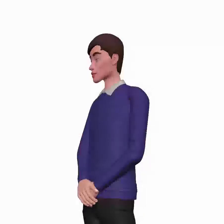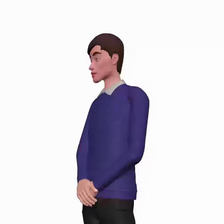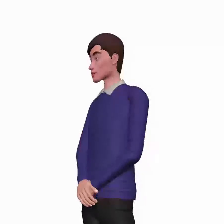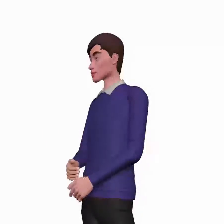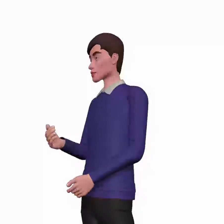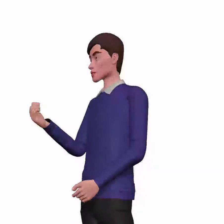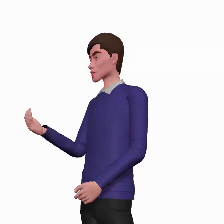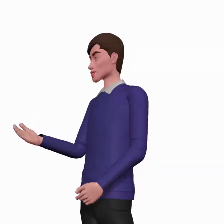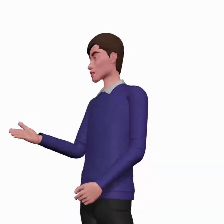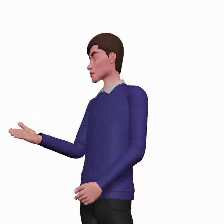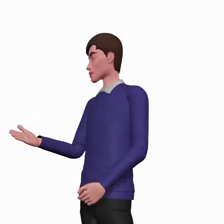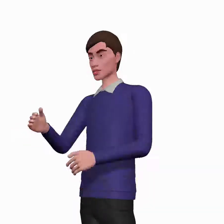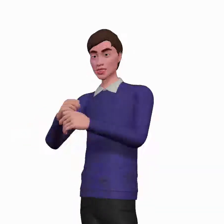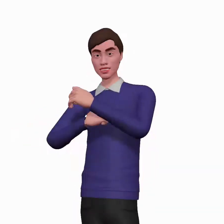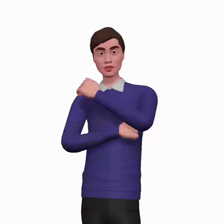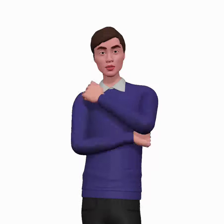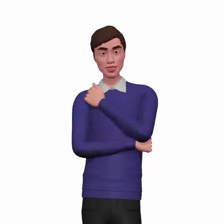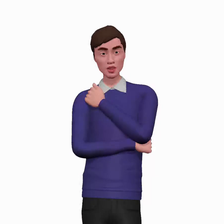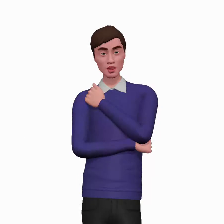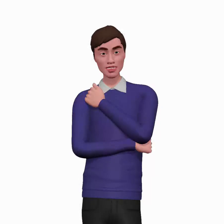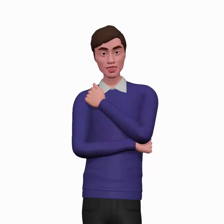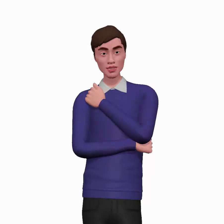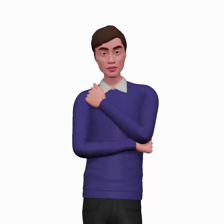Ask about exposure to birds and animals.